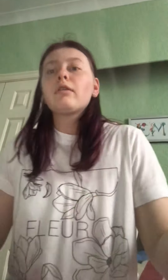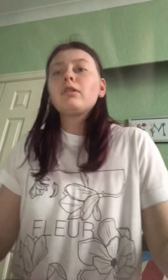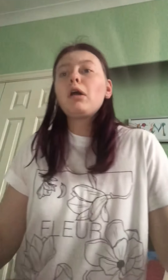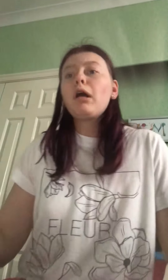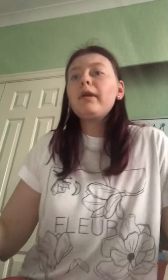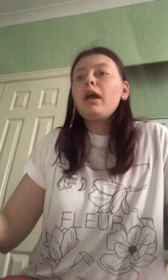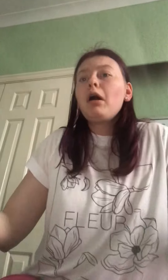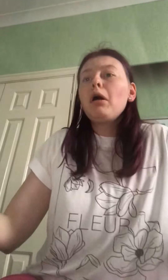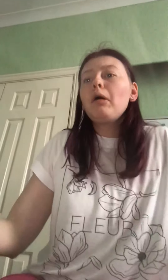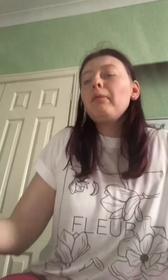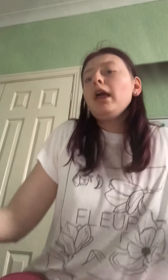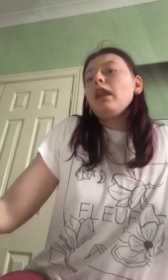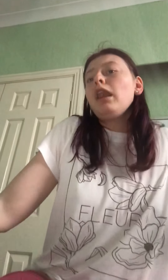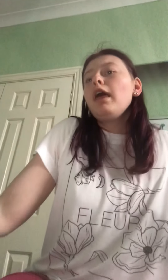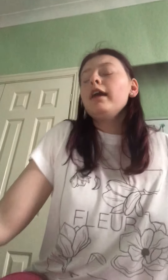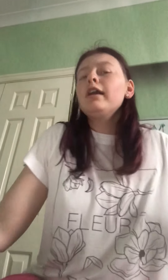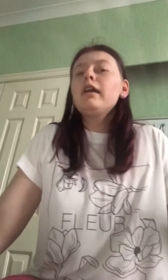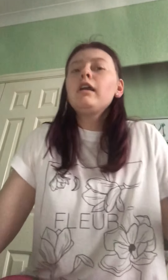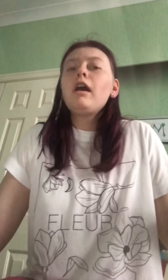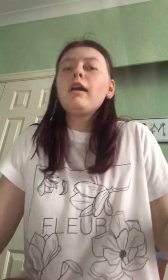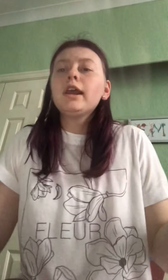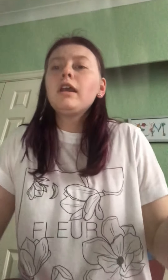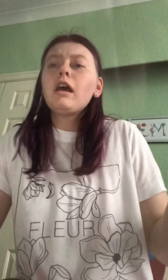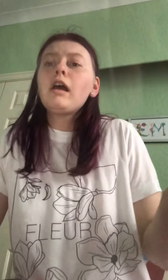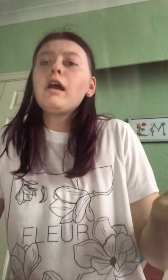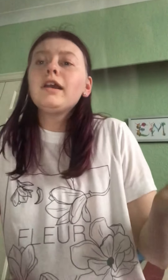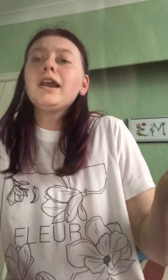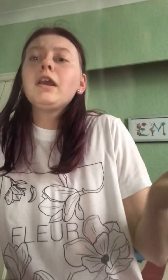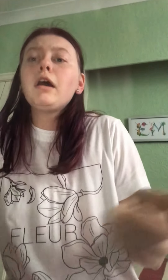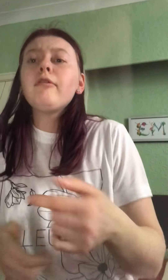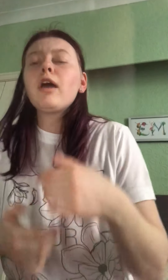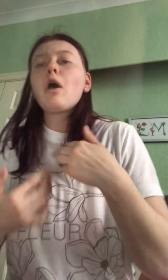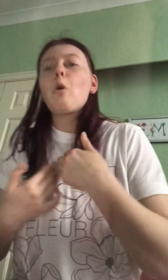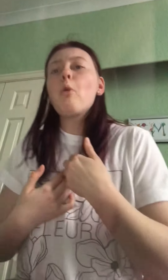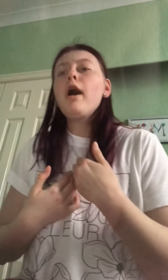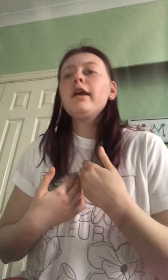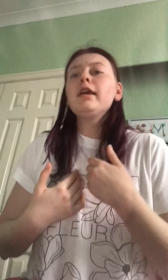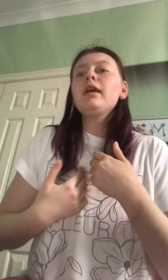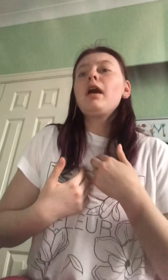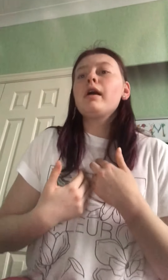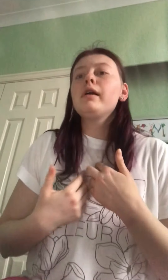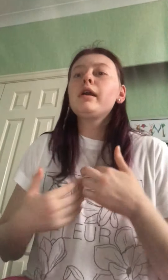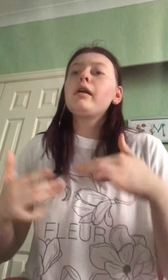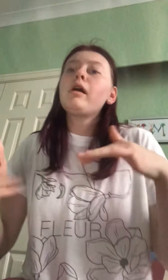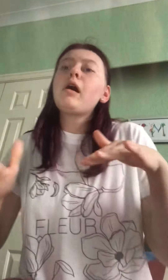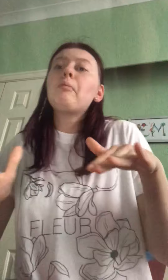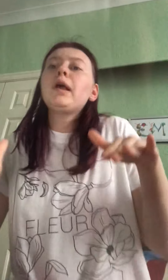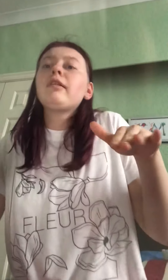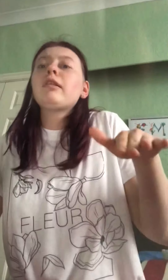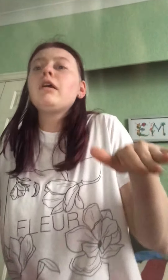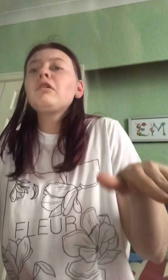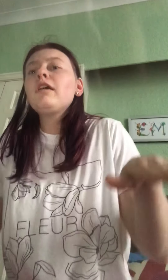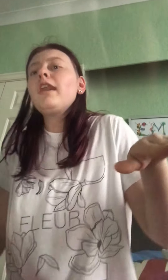story of my life, why I am such an